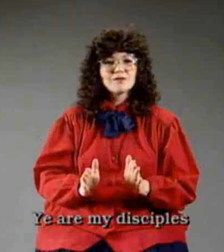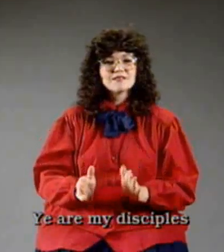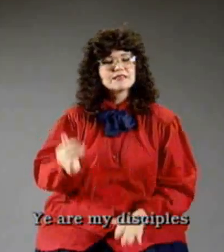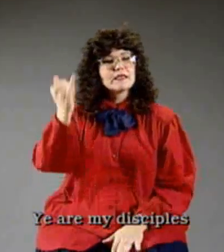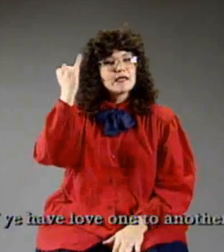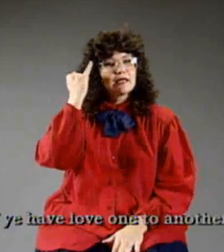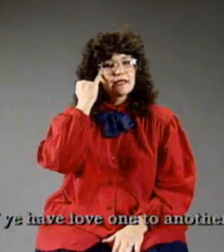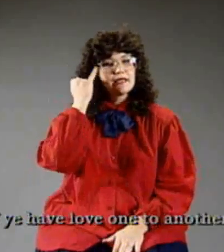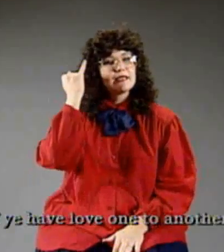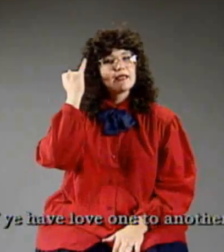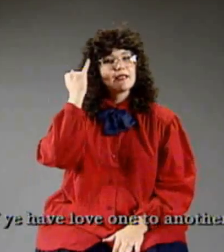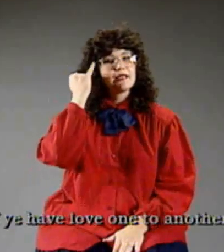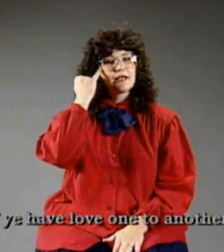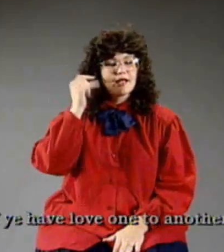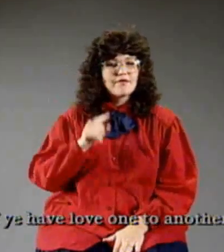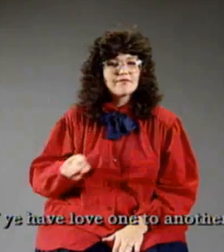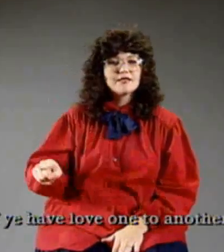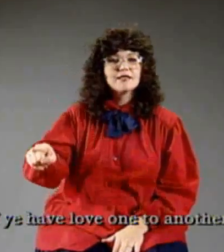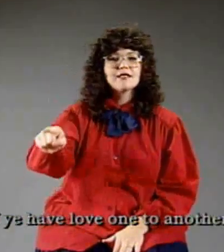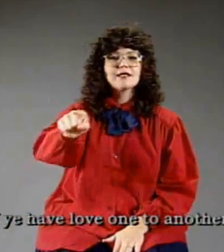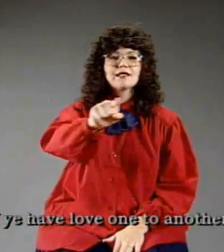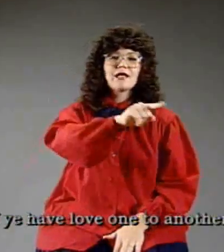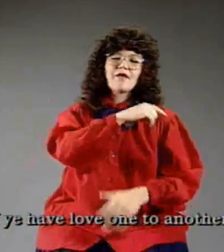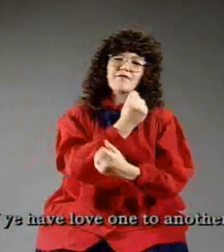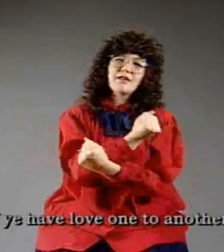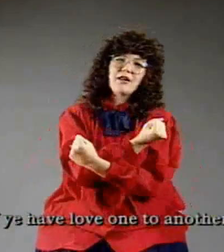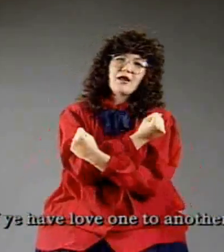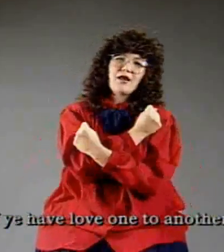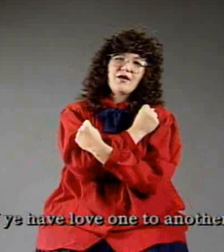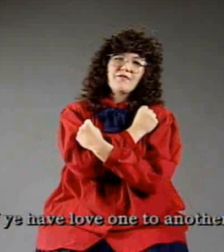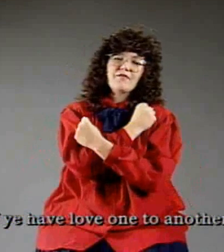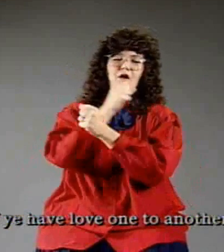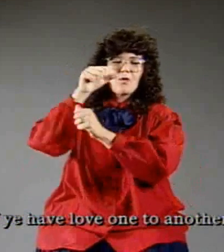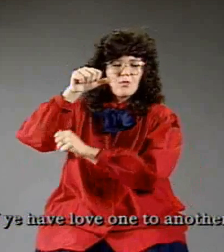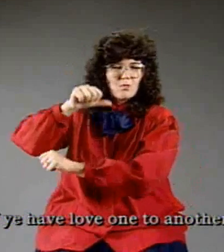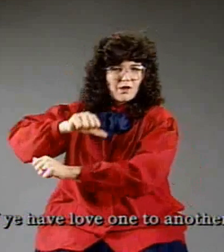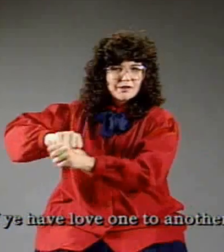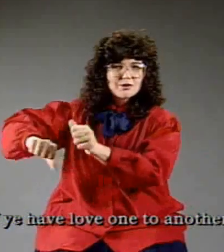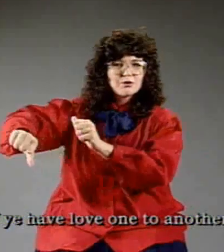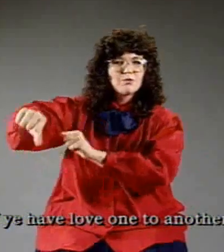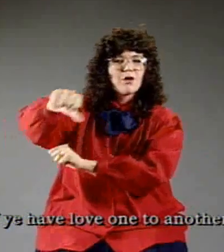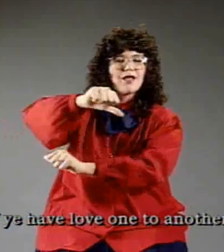If he had loved One to